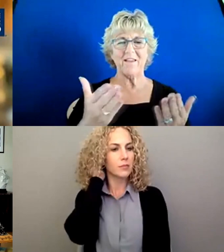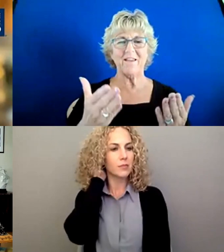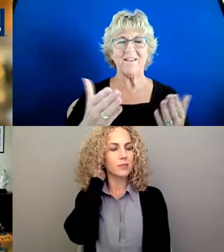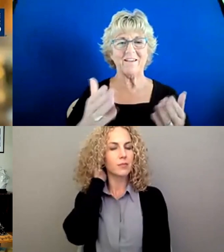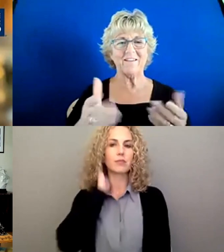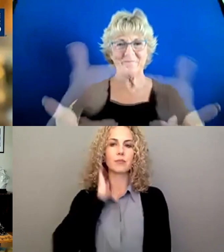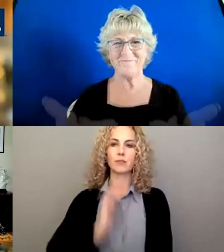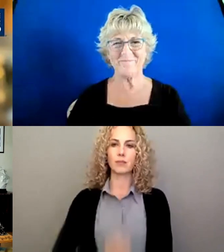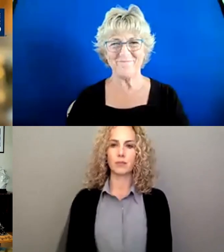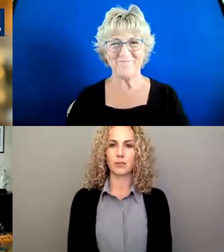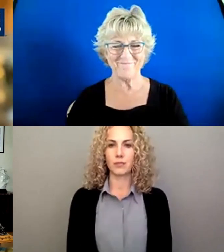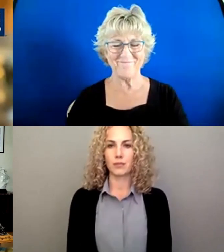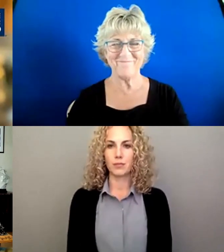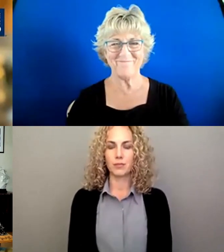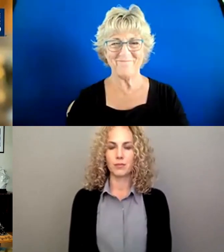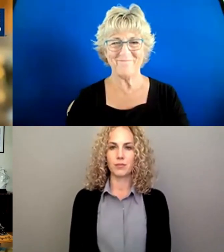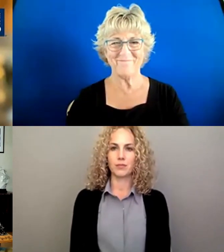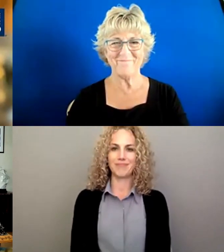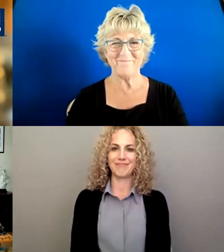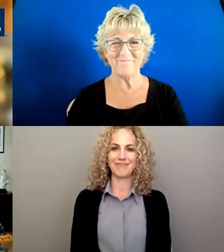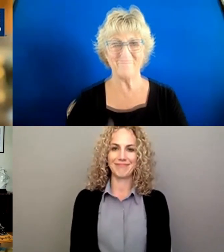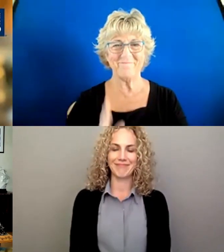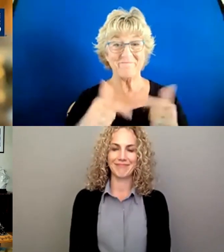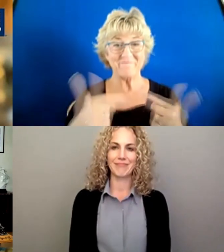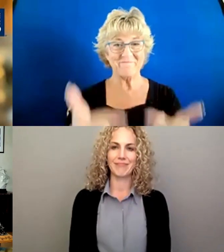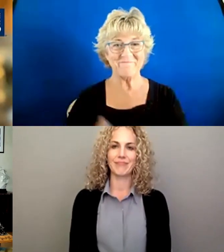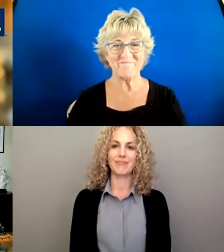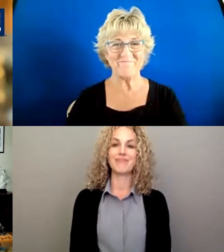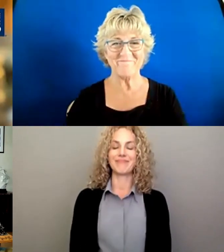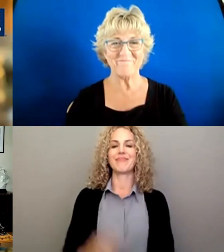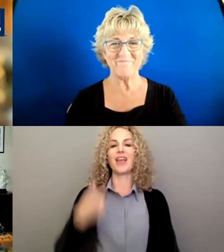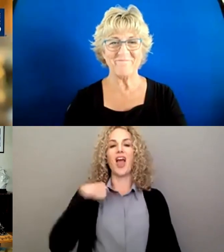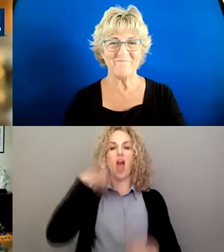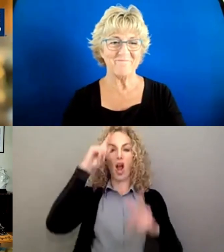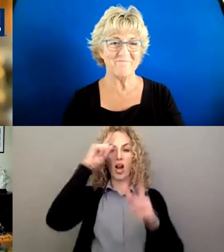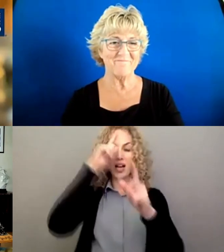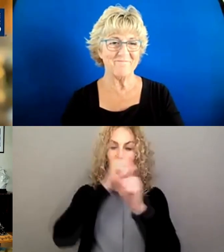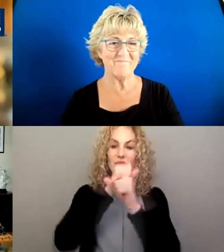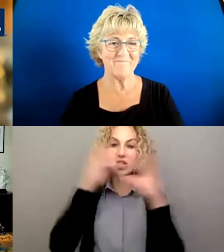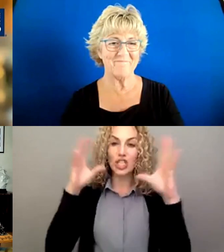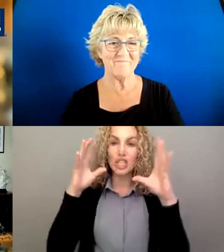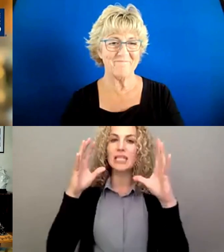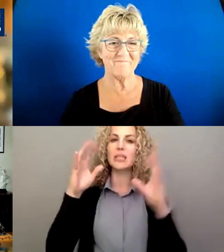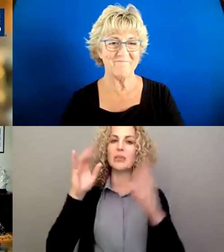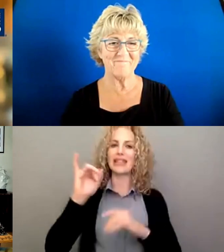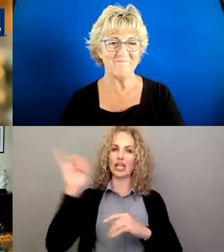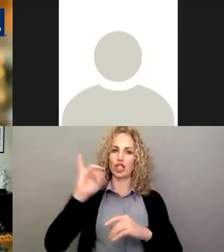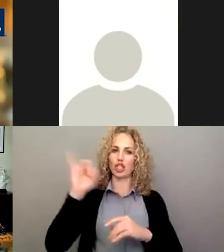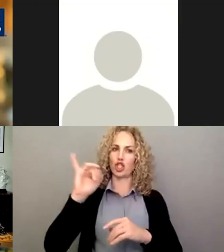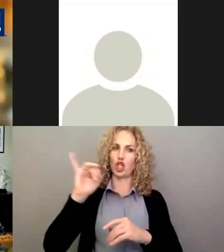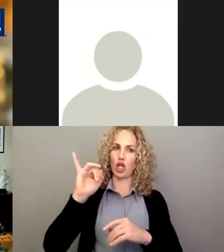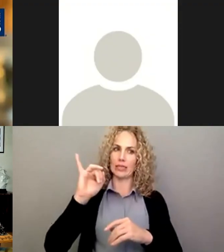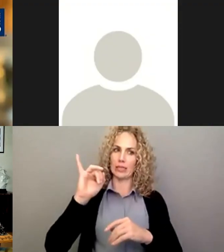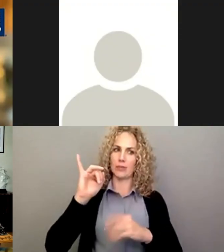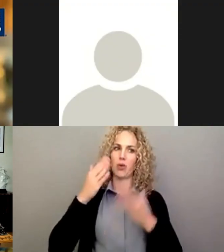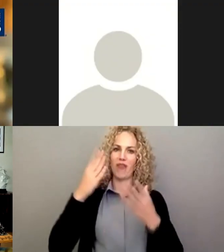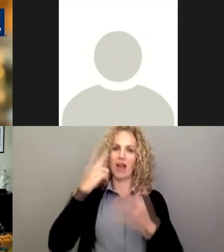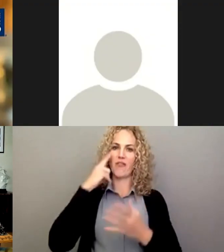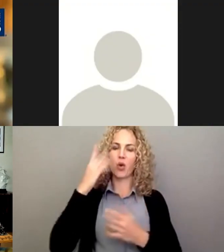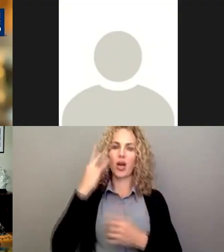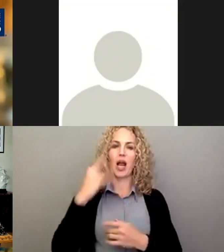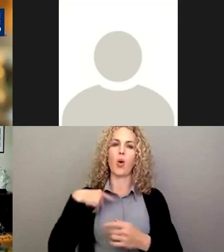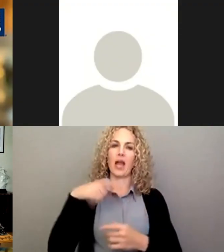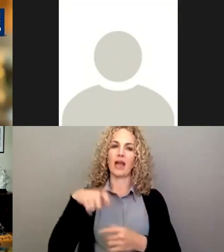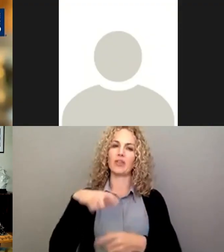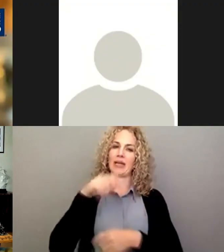you. We appreciate that. Our vision really is to be the insurance carrier of choice for California. And to do that, we have to be the employer of